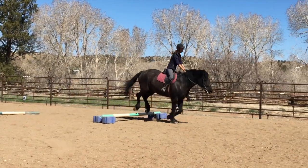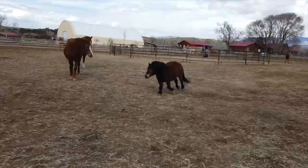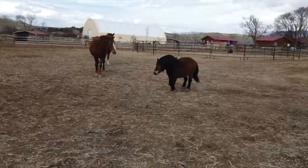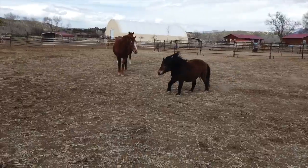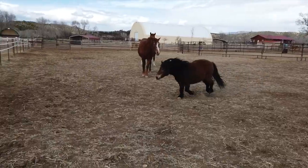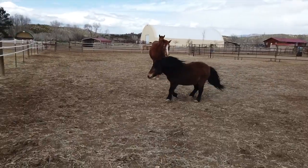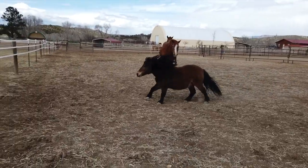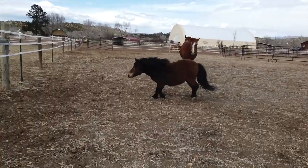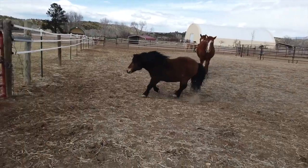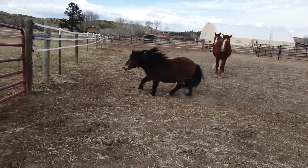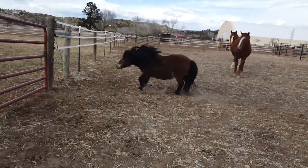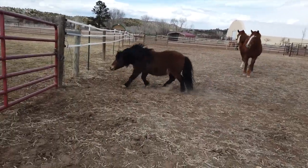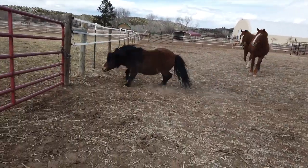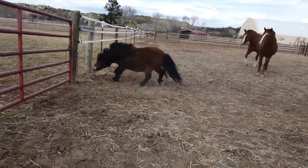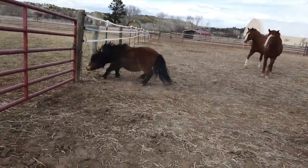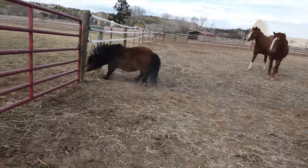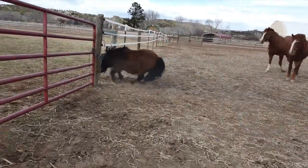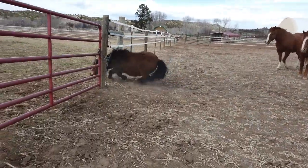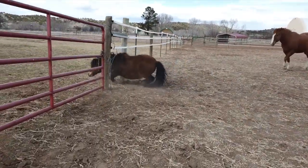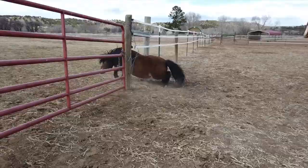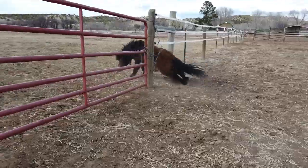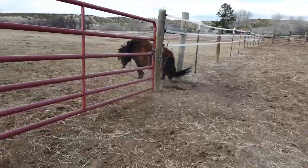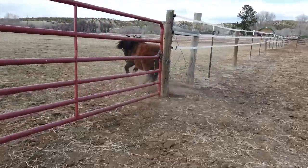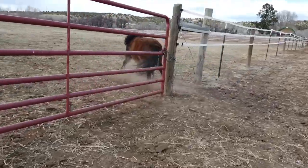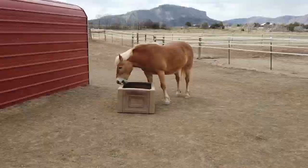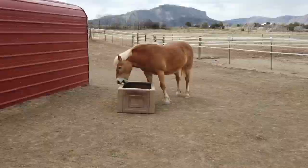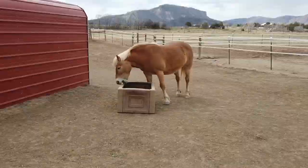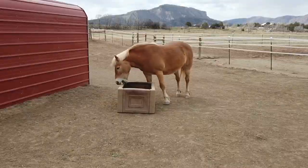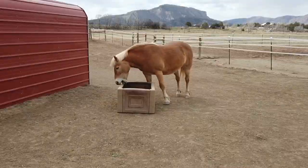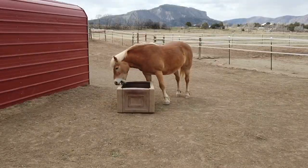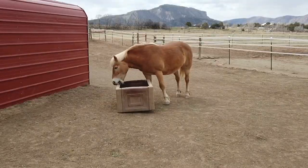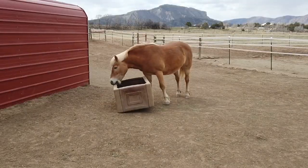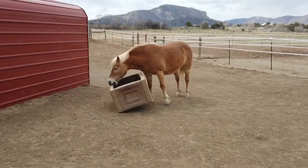have you ever wondered why it's so hard to create or change a habit